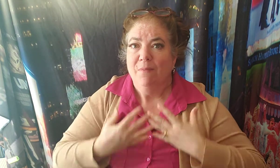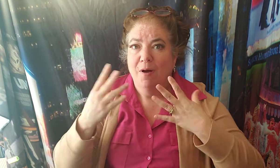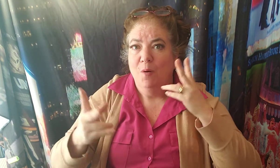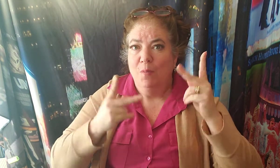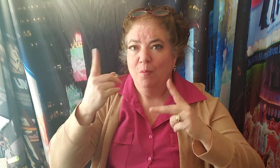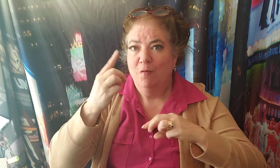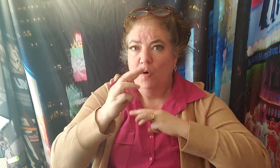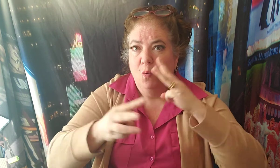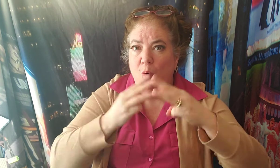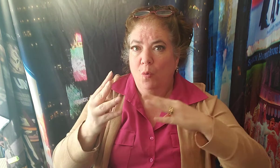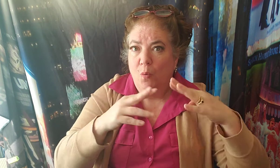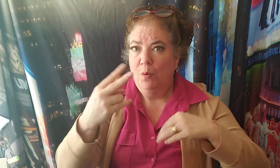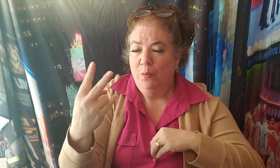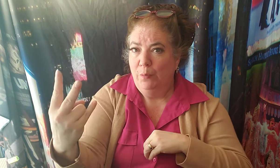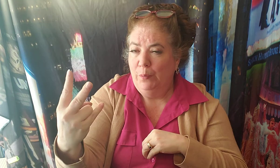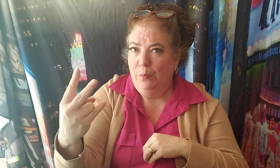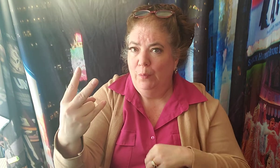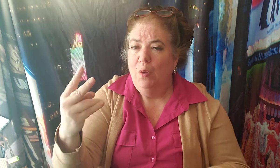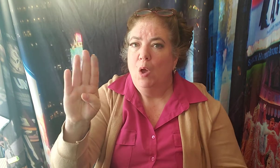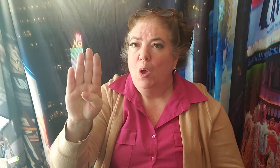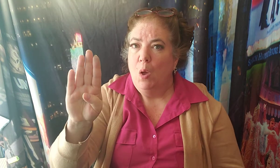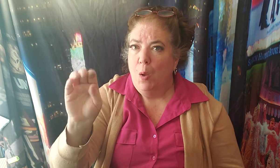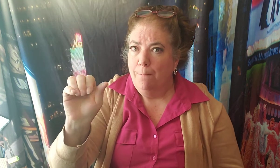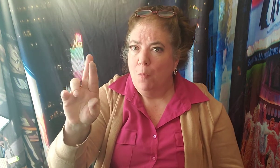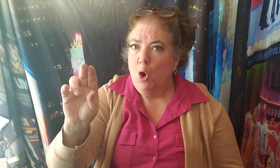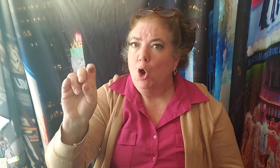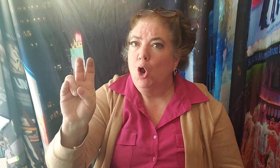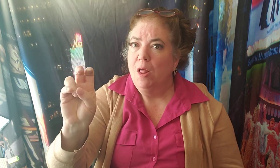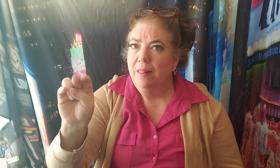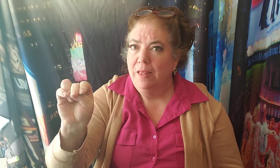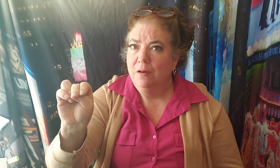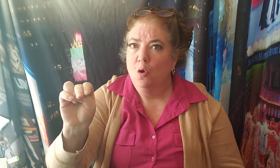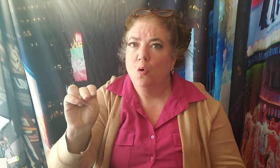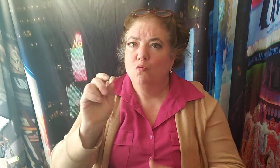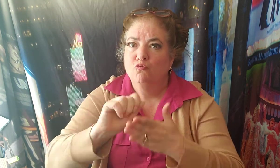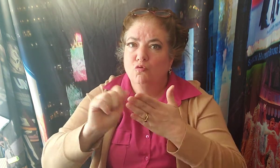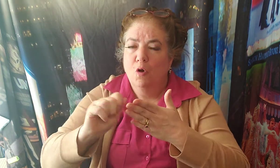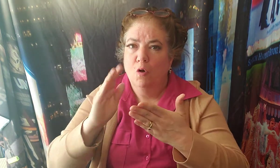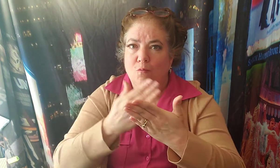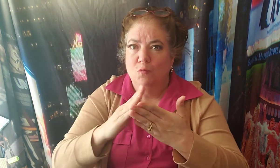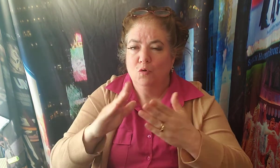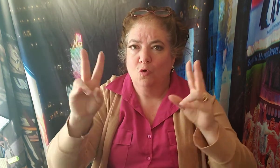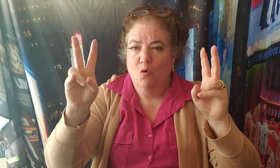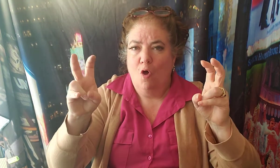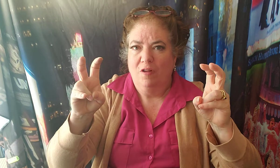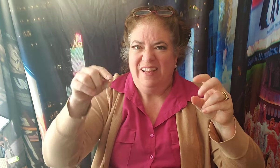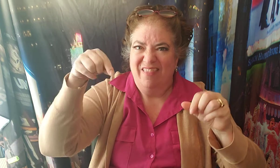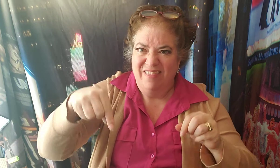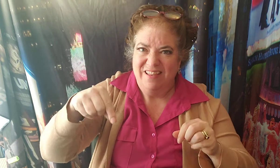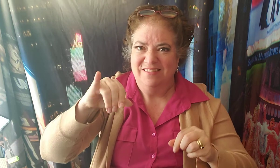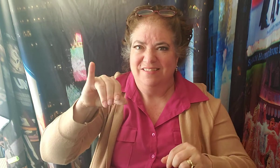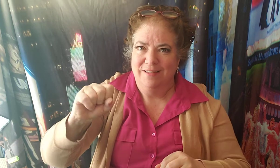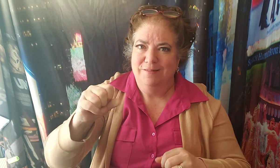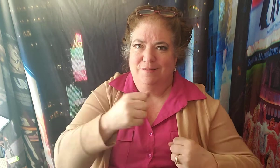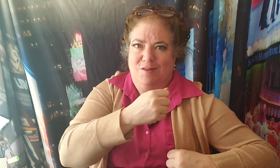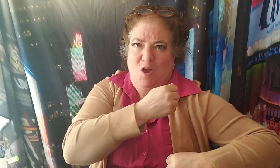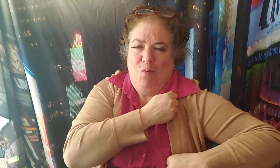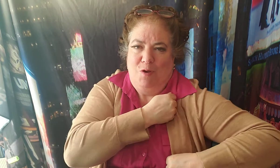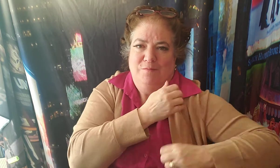acts designed to boost morale For the U.S. during World War II With a book by James McColl And